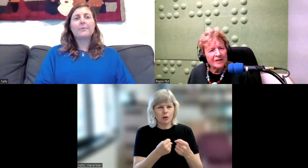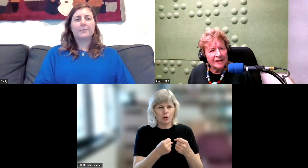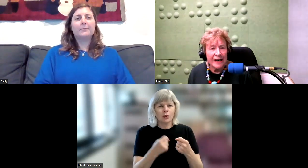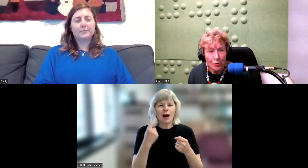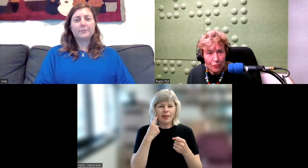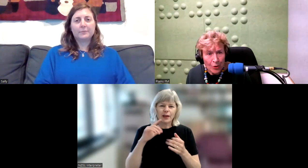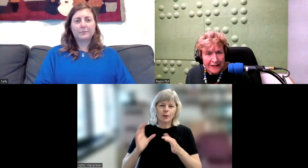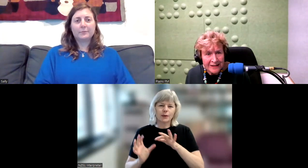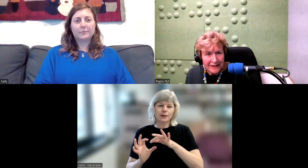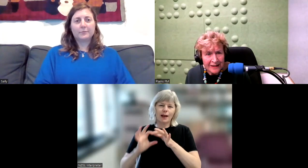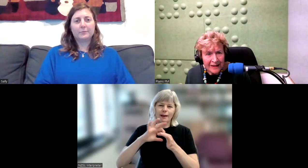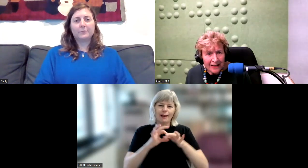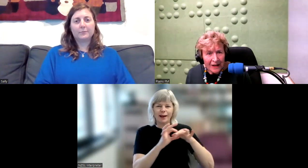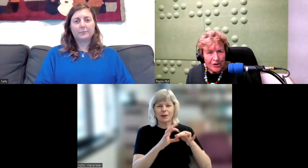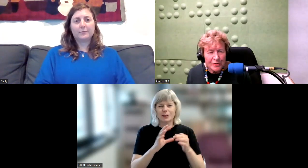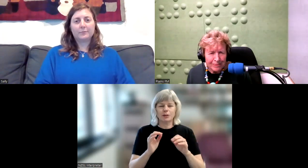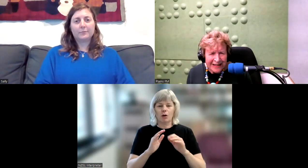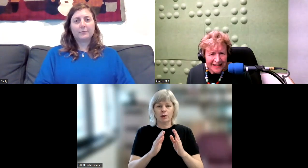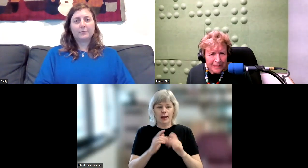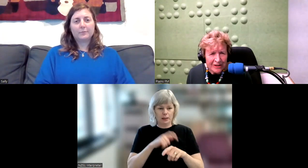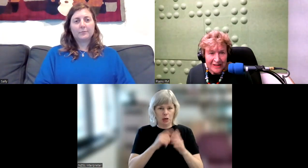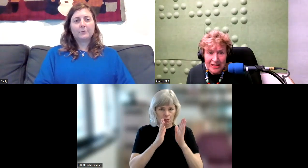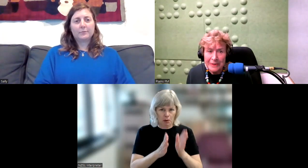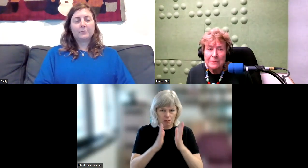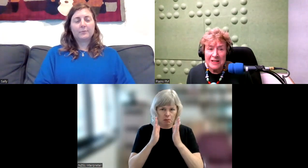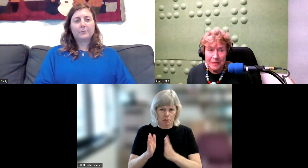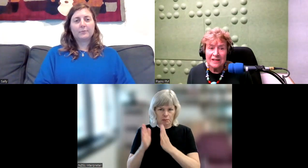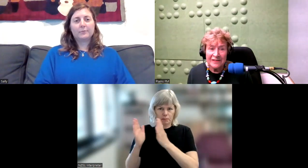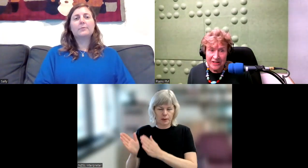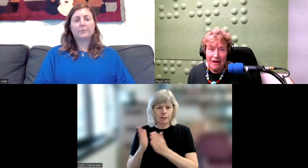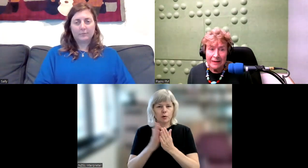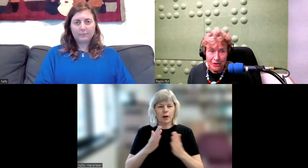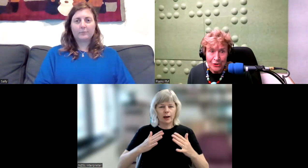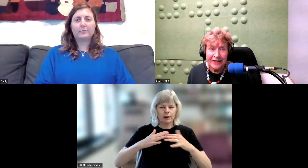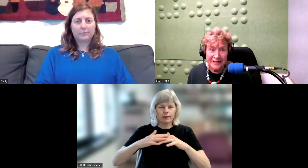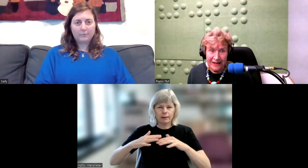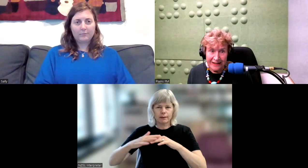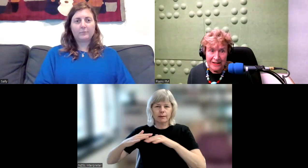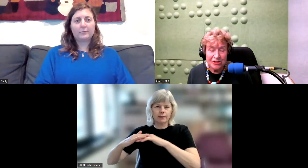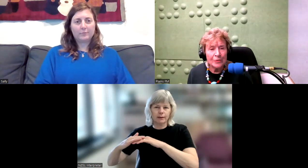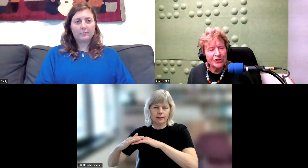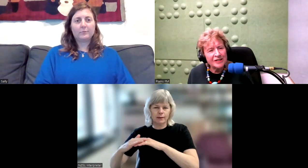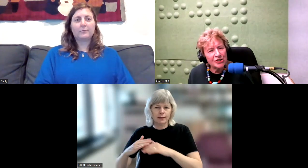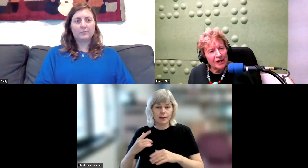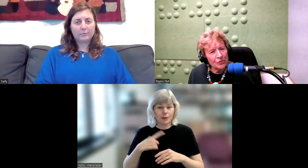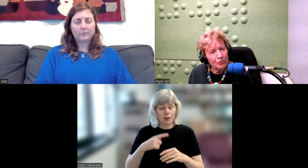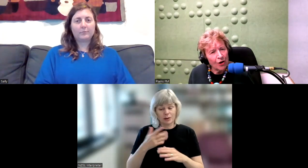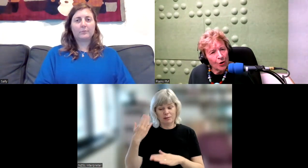a cut off point, which was better, because a lot of people had spent a lot of time learning signed English. That was just a gentle flow,